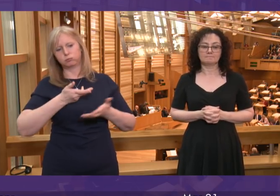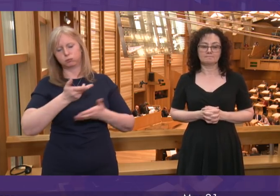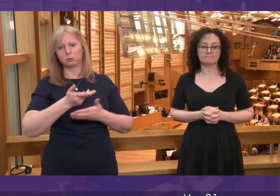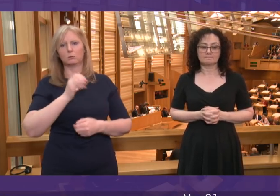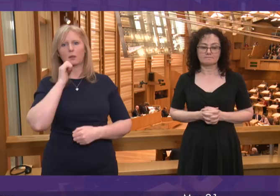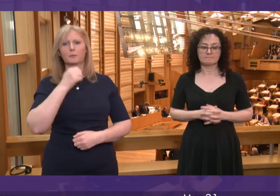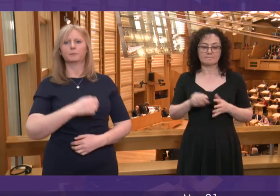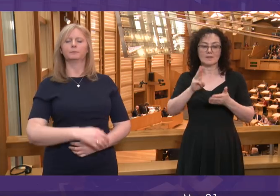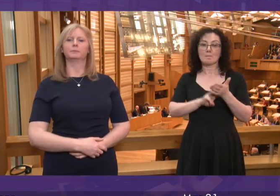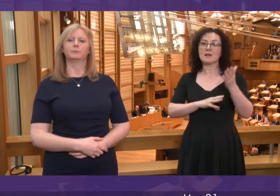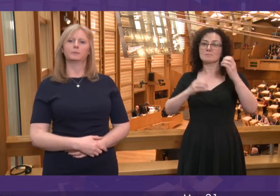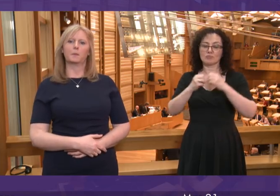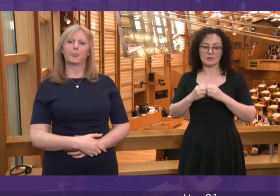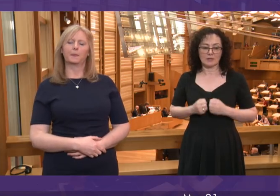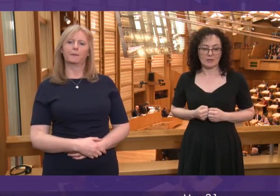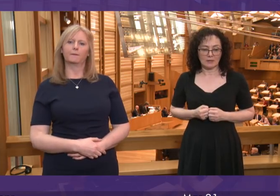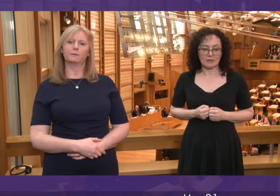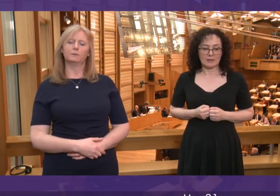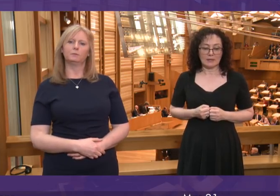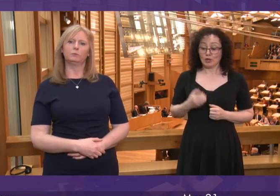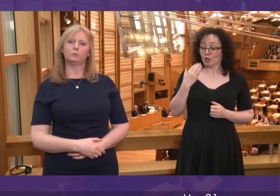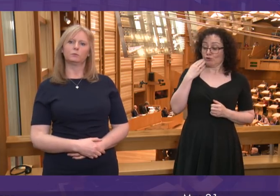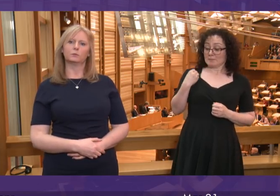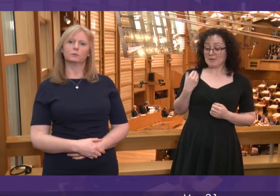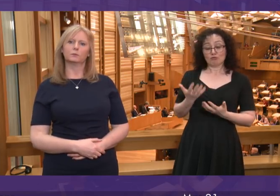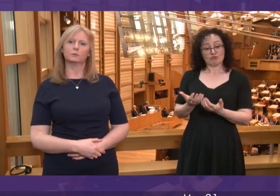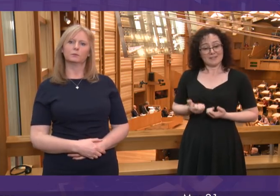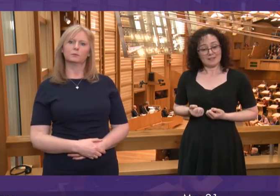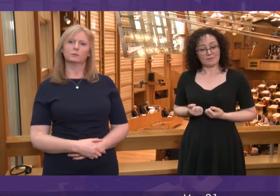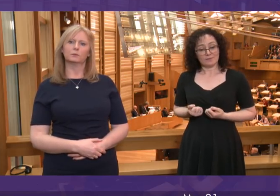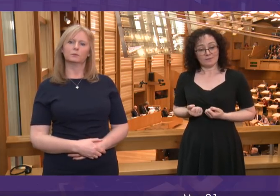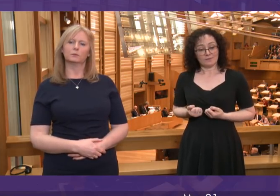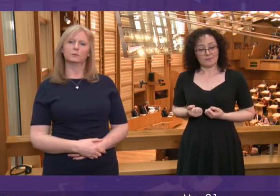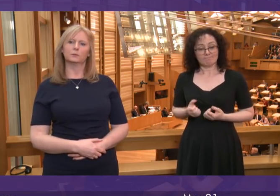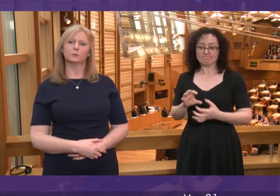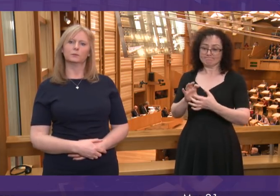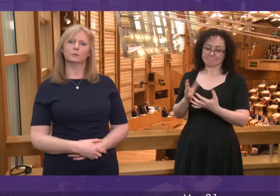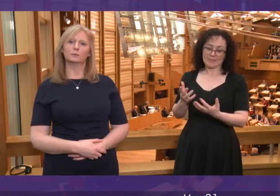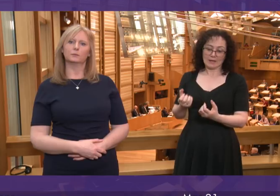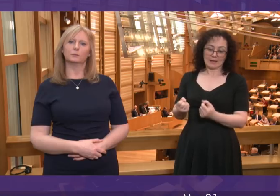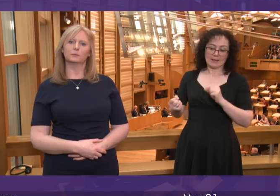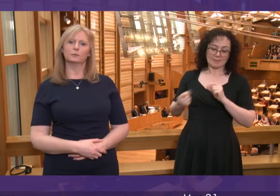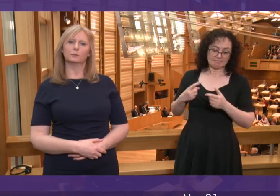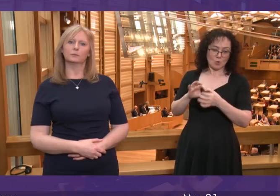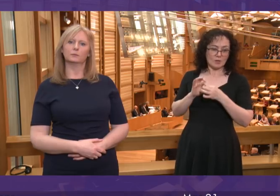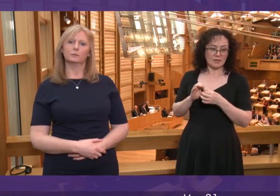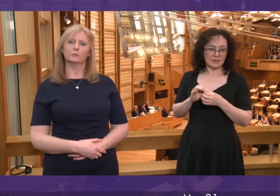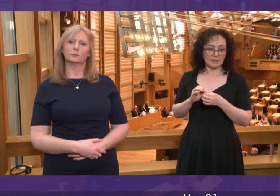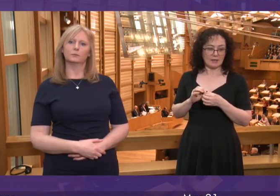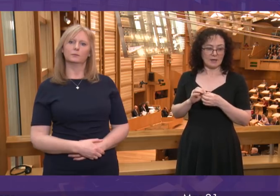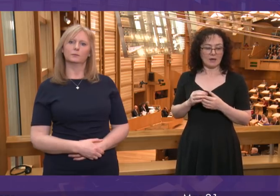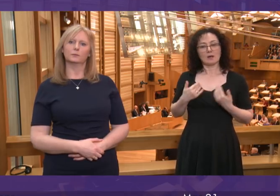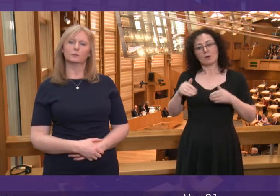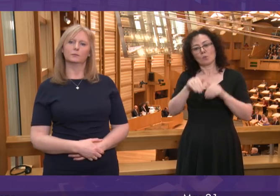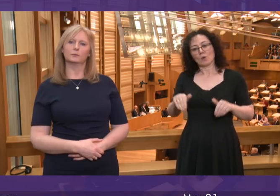Miles Briggs. First Minister, in recent weeks I have received contact from families across Scotland who are facing unacceptable waits for cleft surgery.